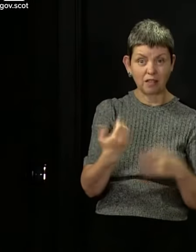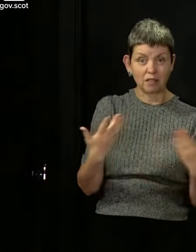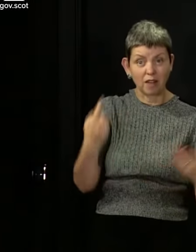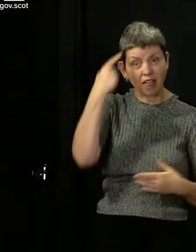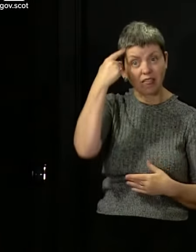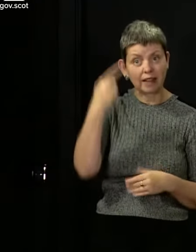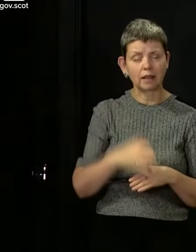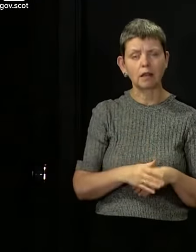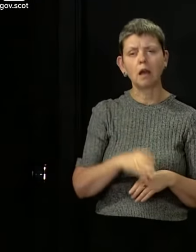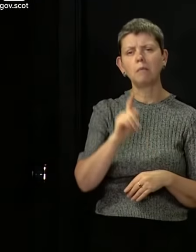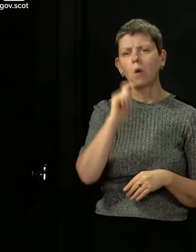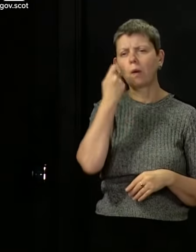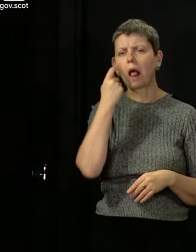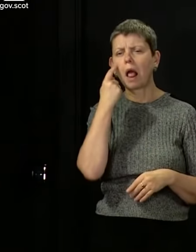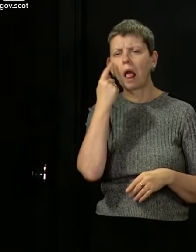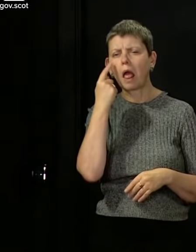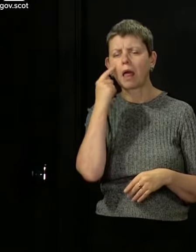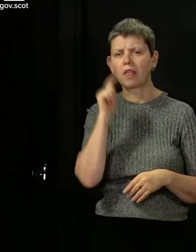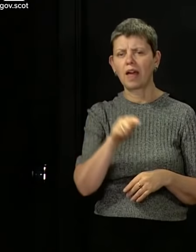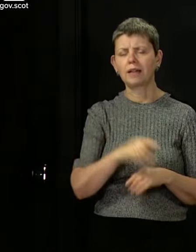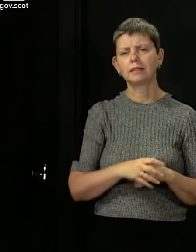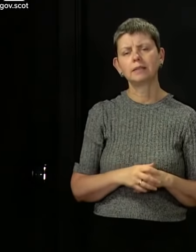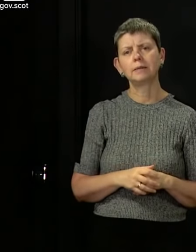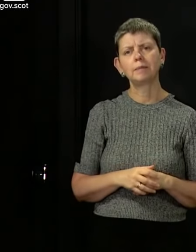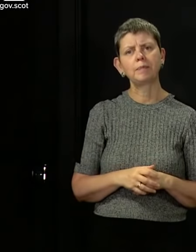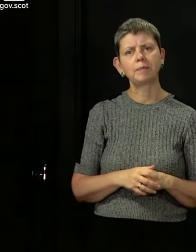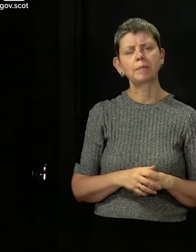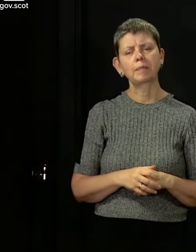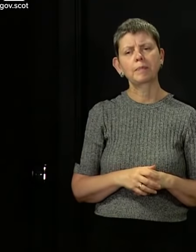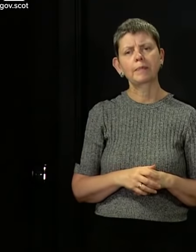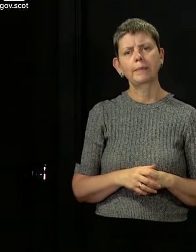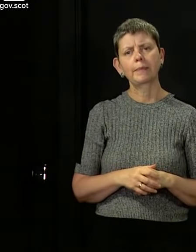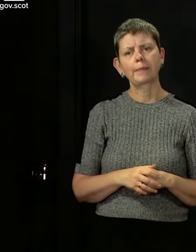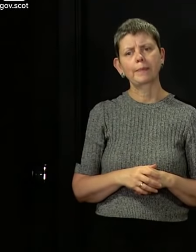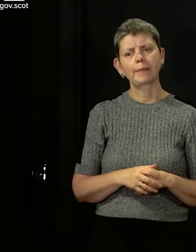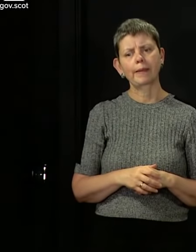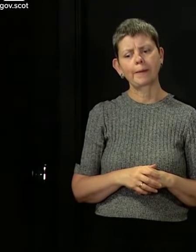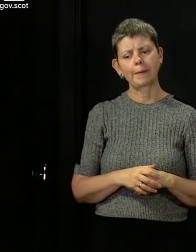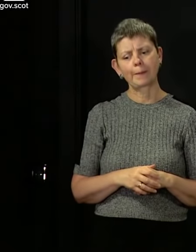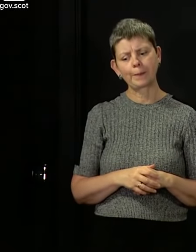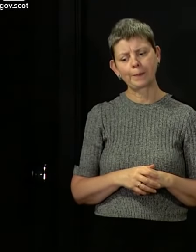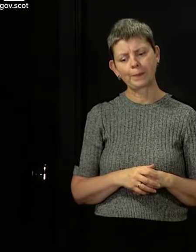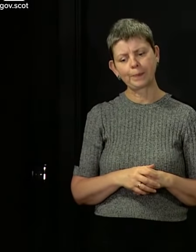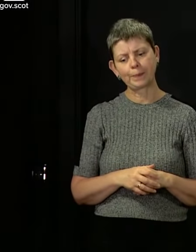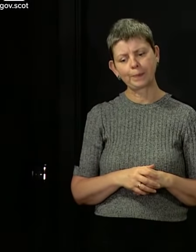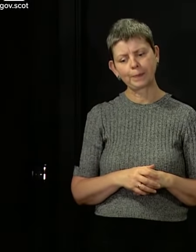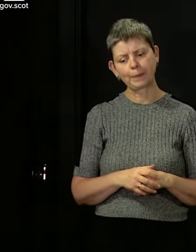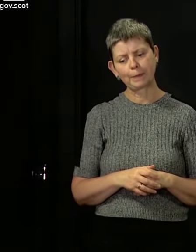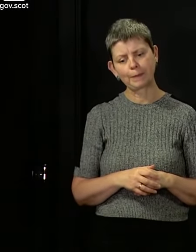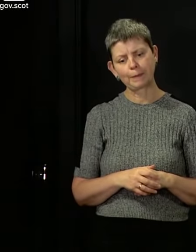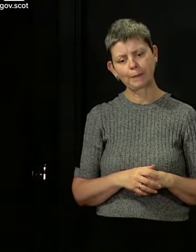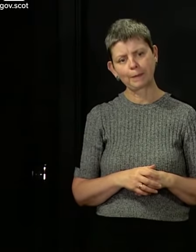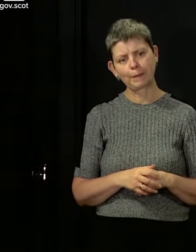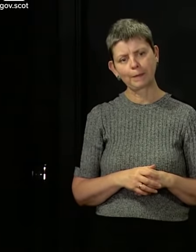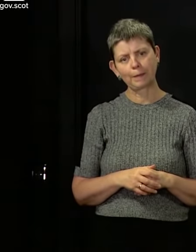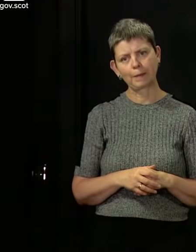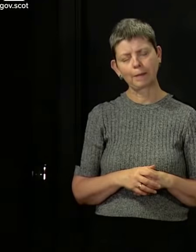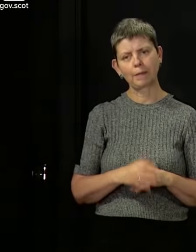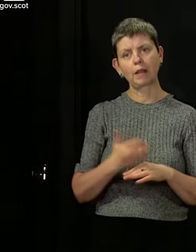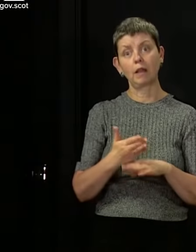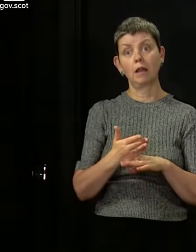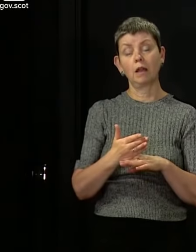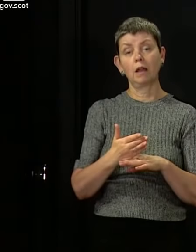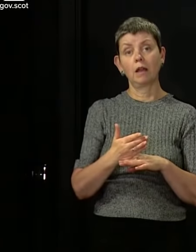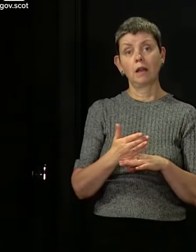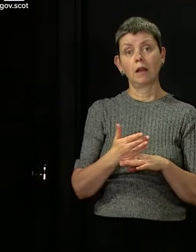But we will be looking very carefully at this. don't want to, you know, I thought, for a good few minutes, actually, before coming into this